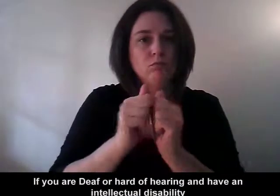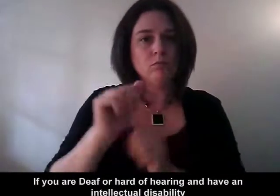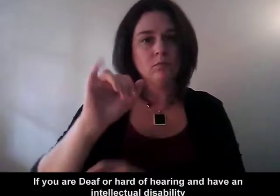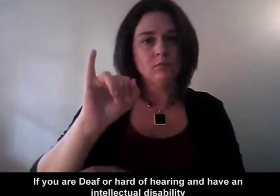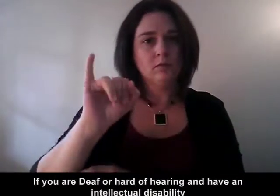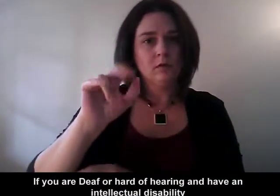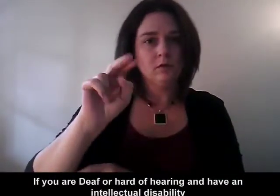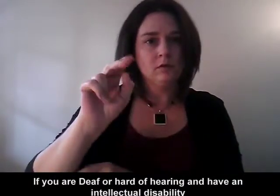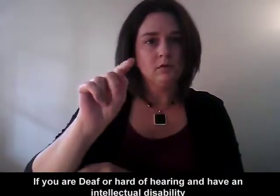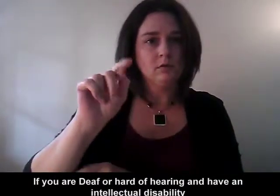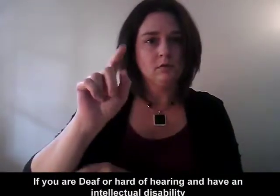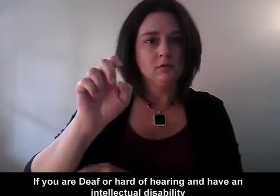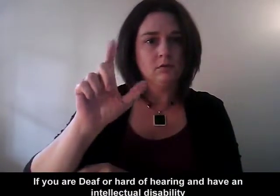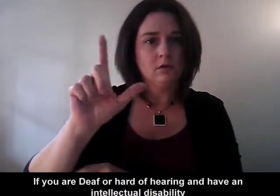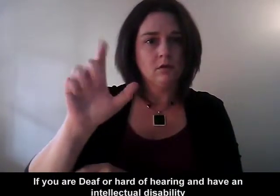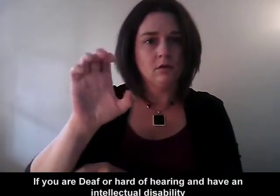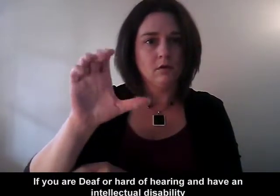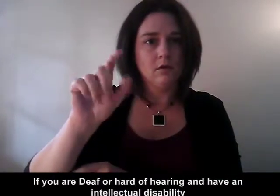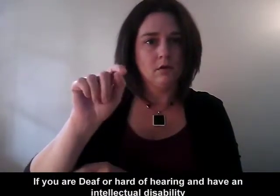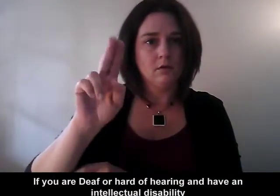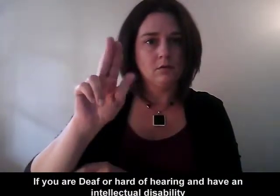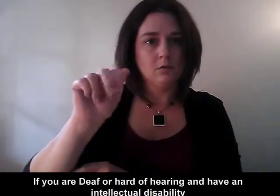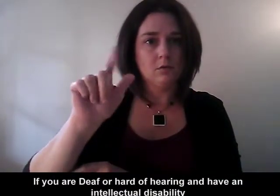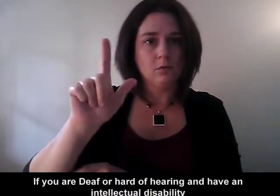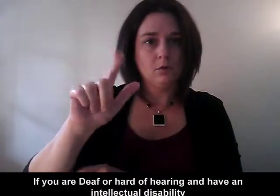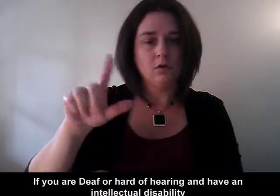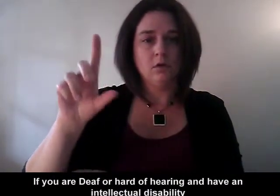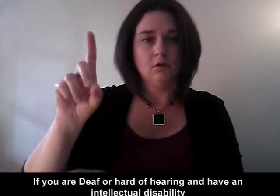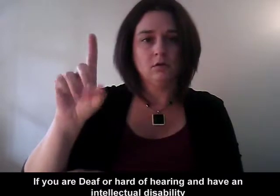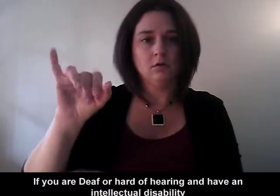If you are deaf or hard of hearing and have an intellectual disability,